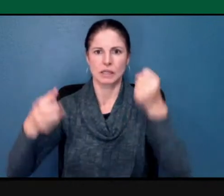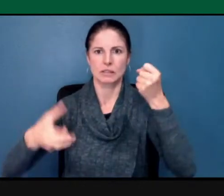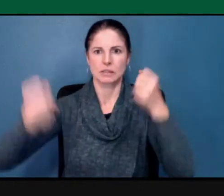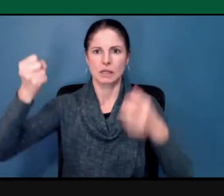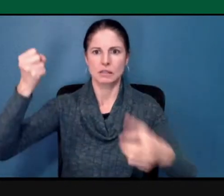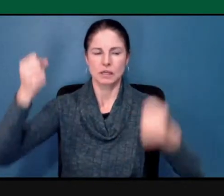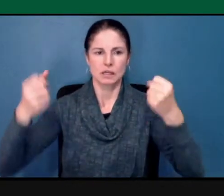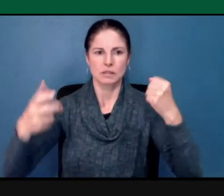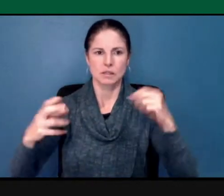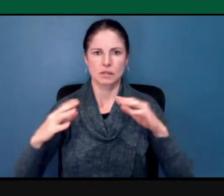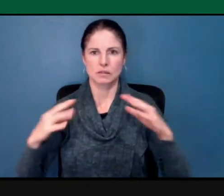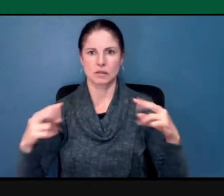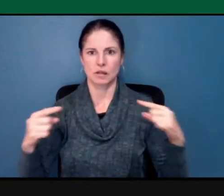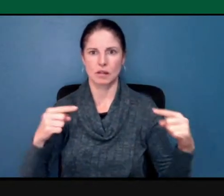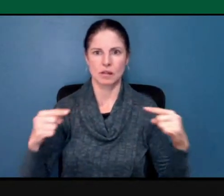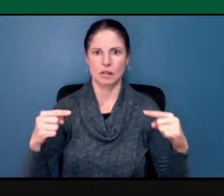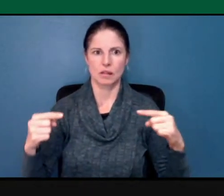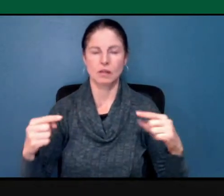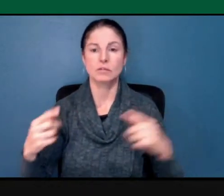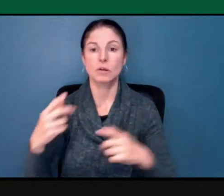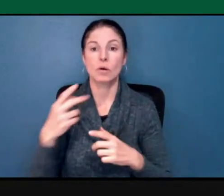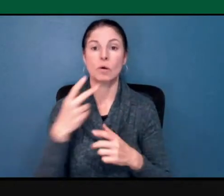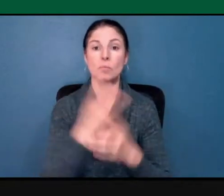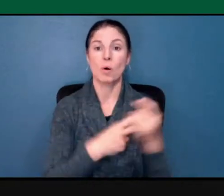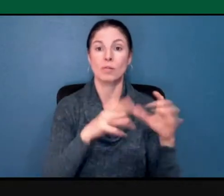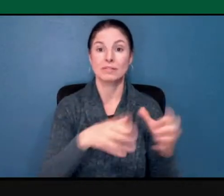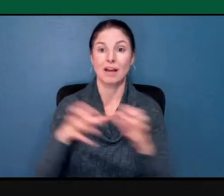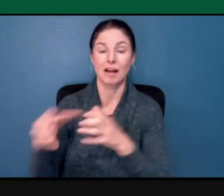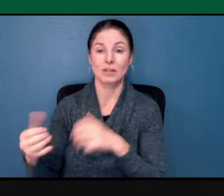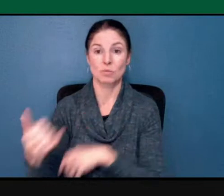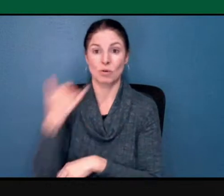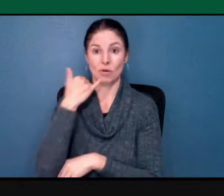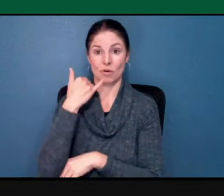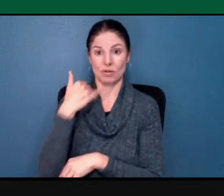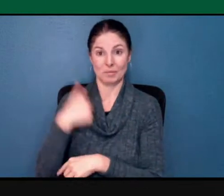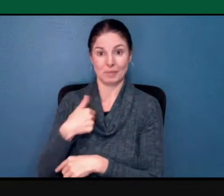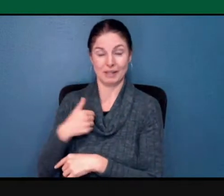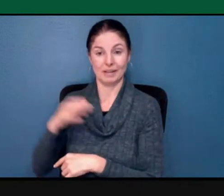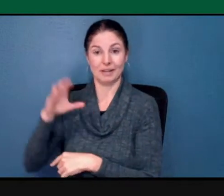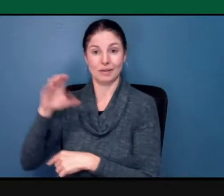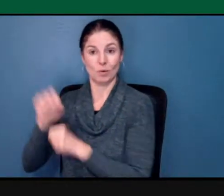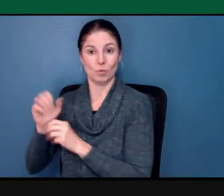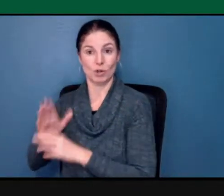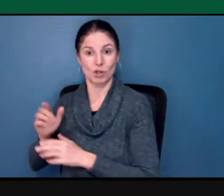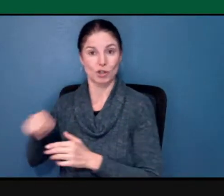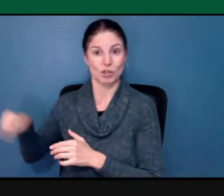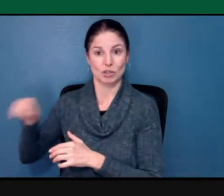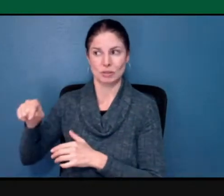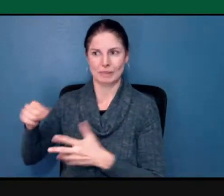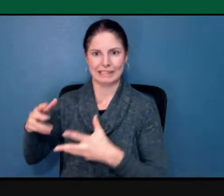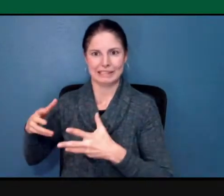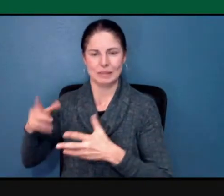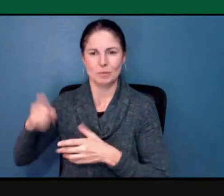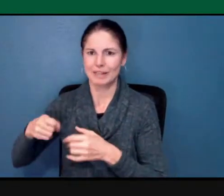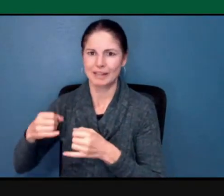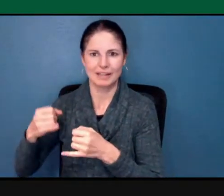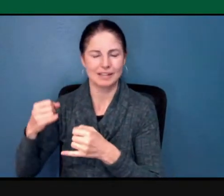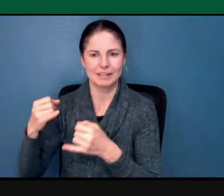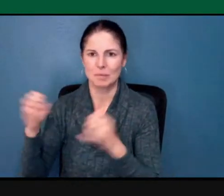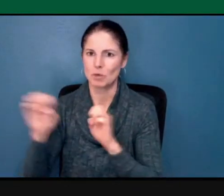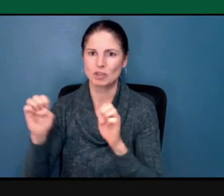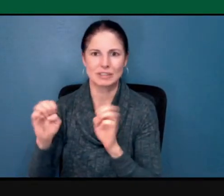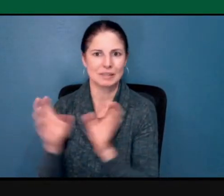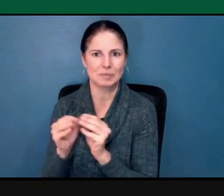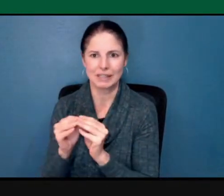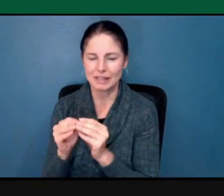on both sides, my co-leader and I, and we said, we have to have an emergency meeting. So it was the last day of Ramadan and we brought our